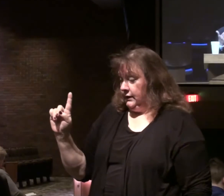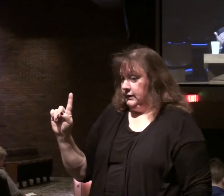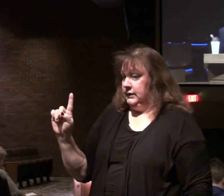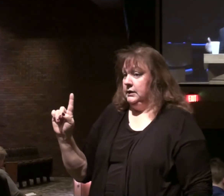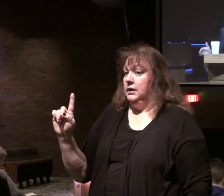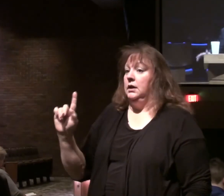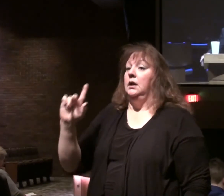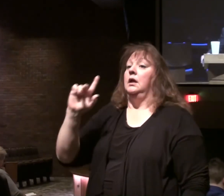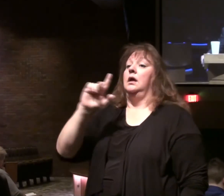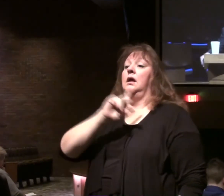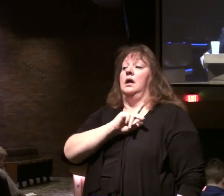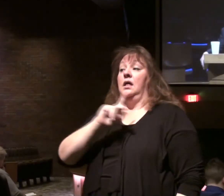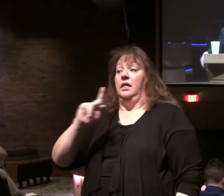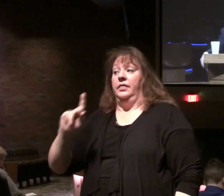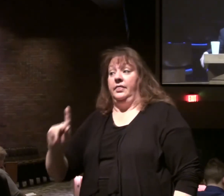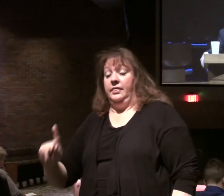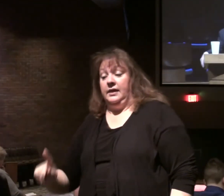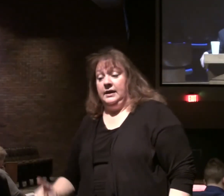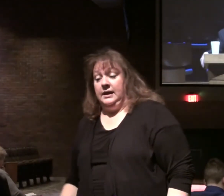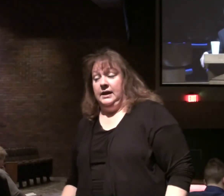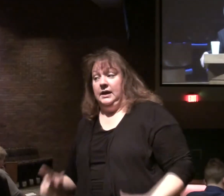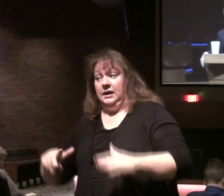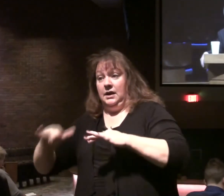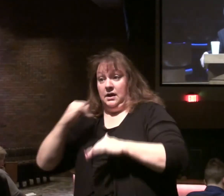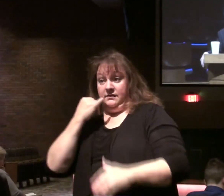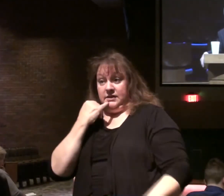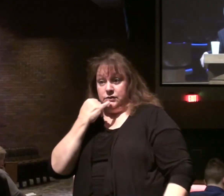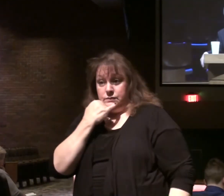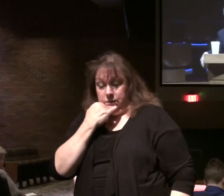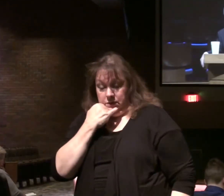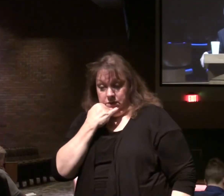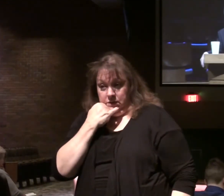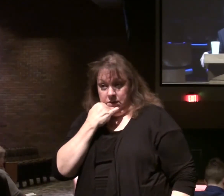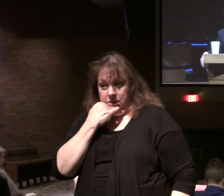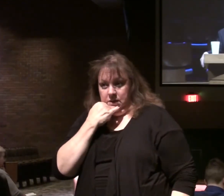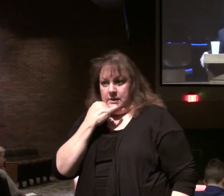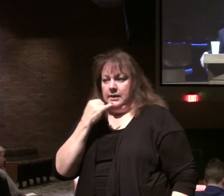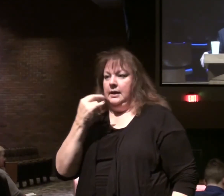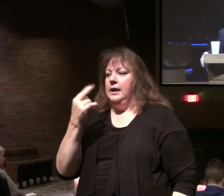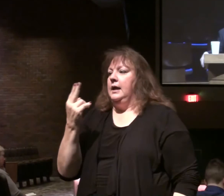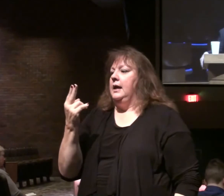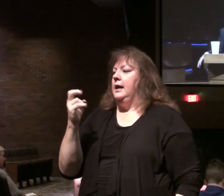The king. Of Israel. Ezra. Ezra.